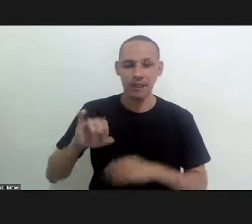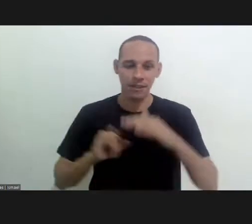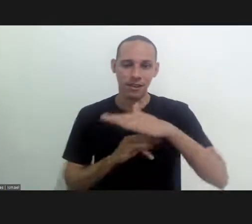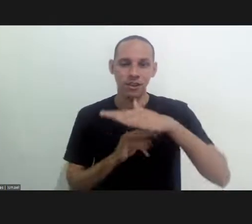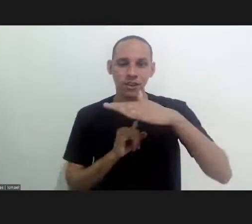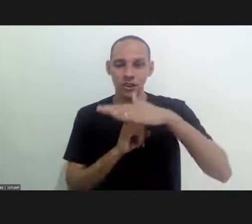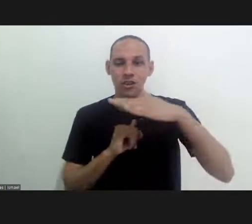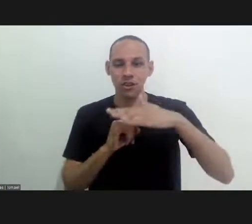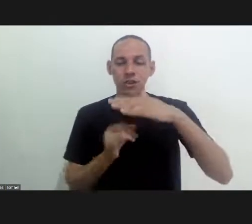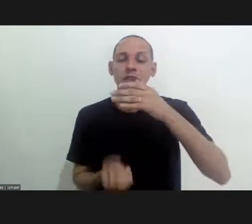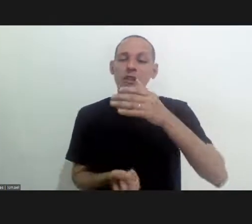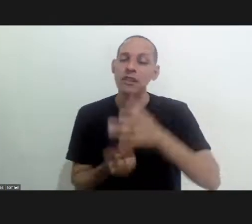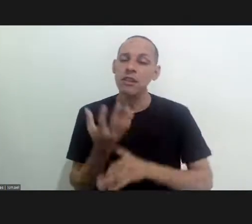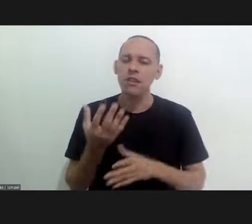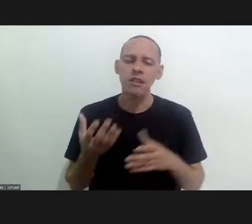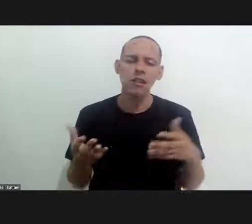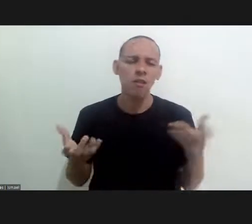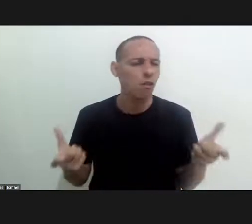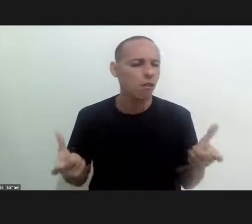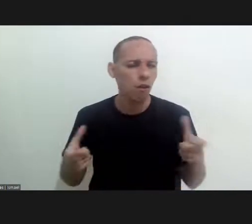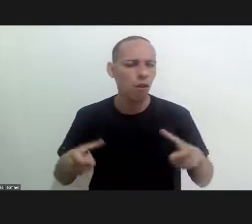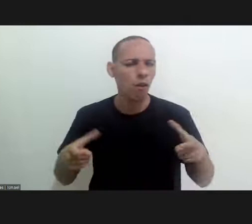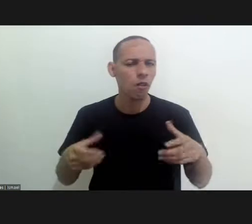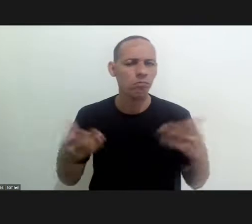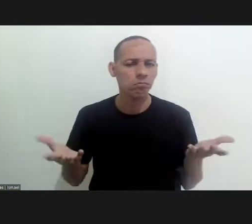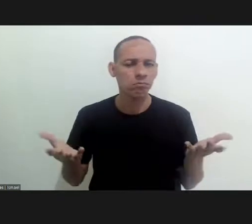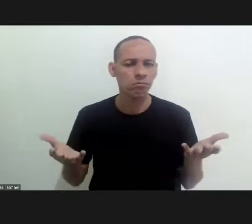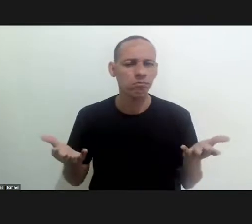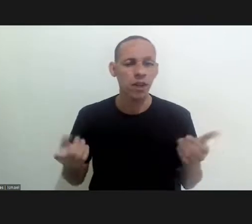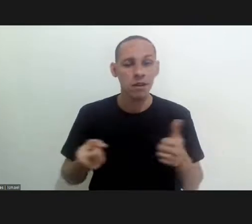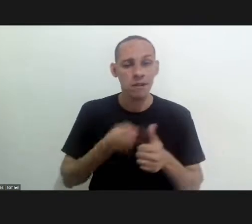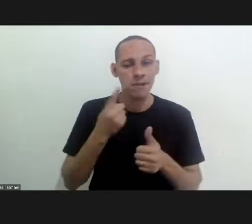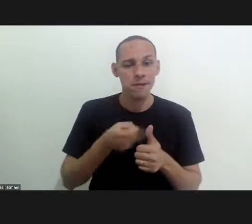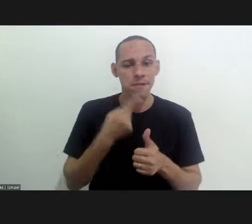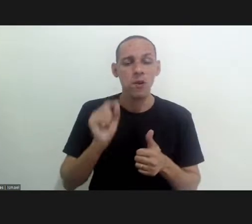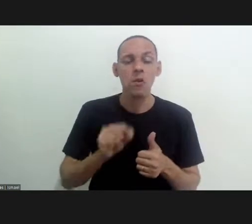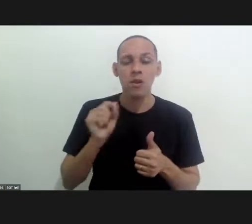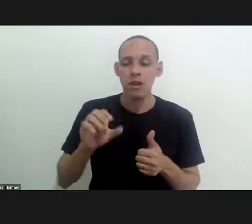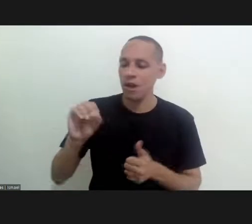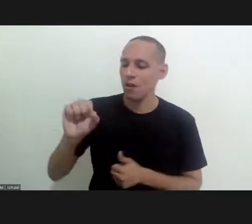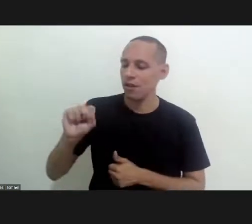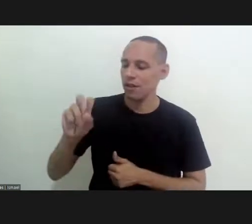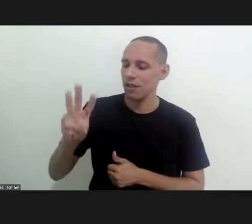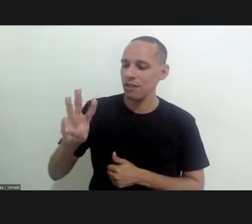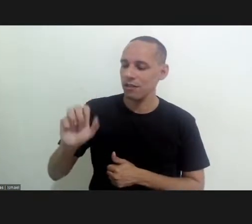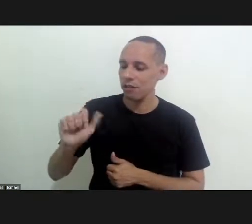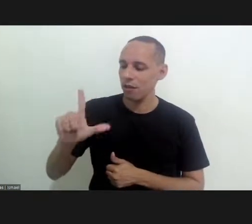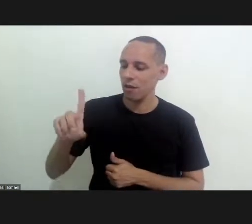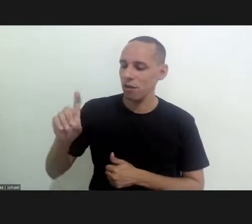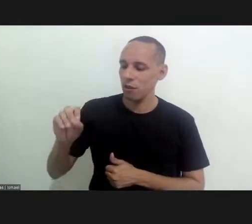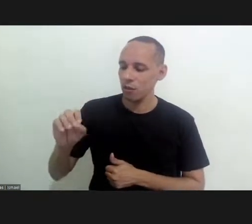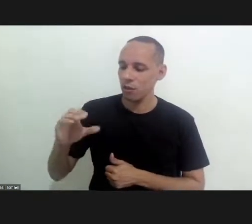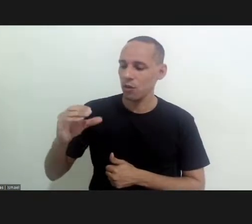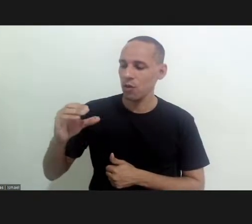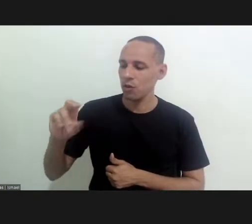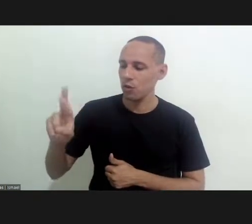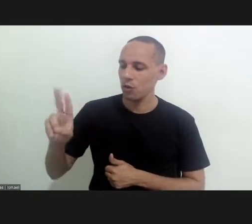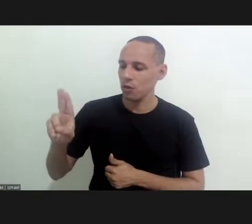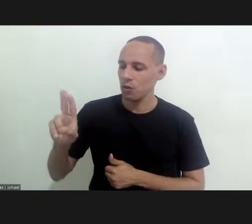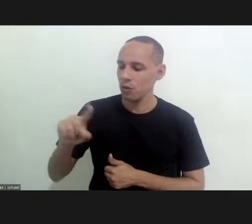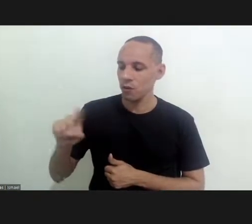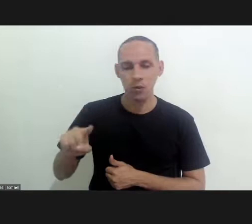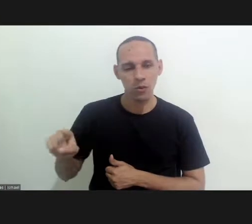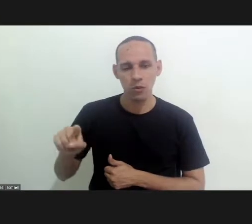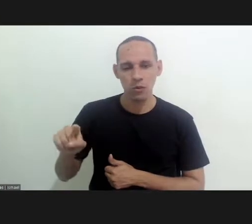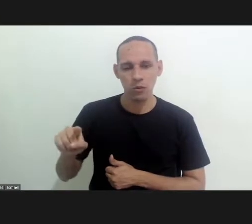research and teaching. Our institute has an origin in the first revision of Oswaldo Cruz